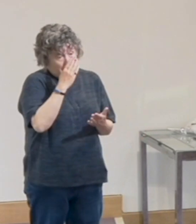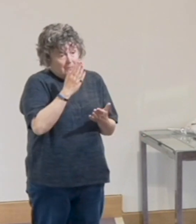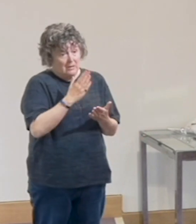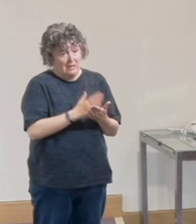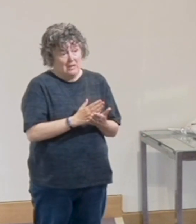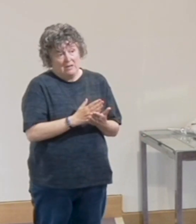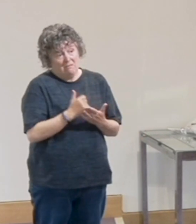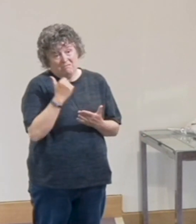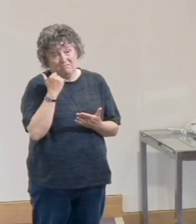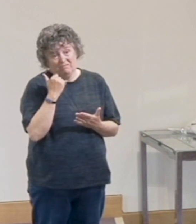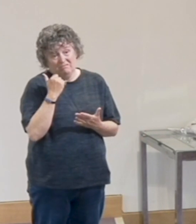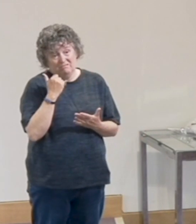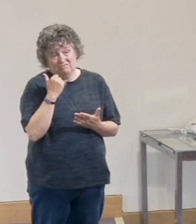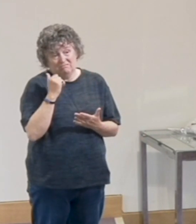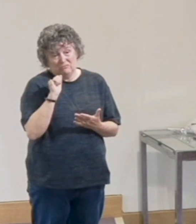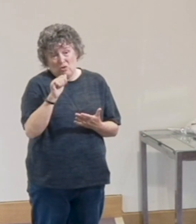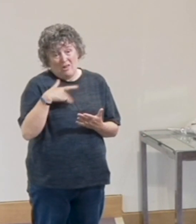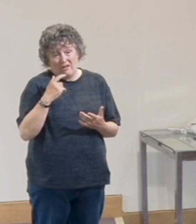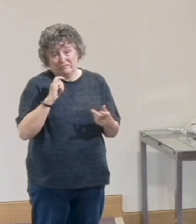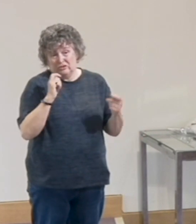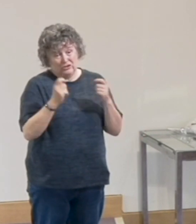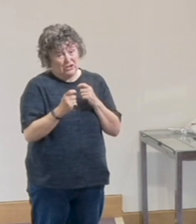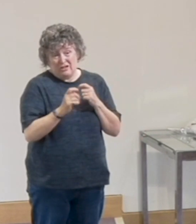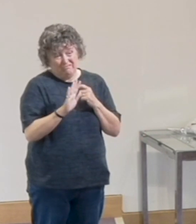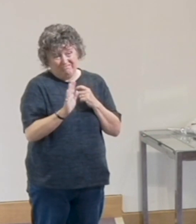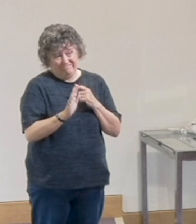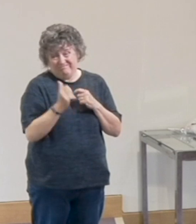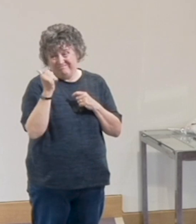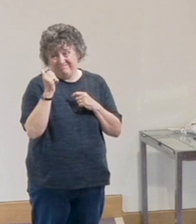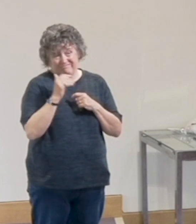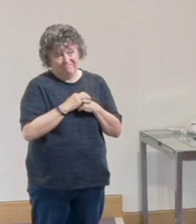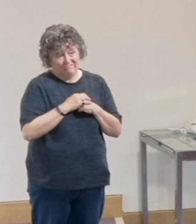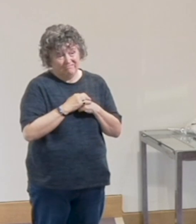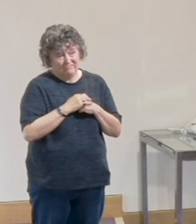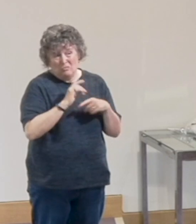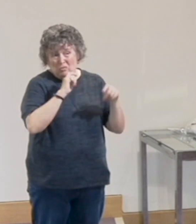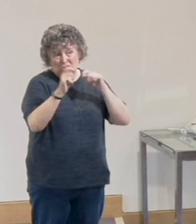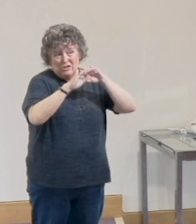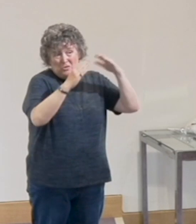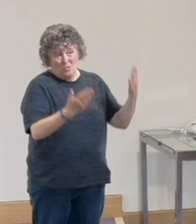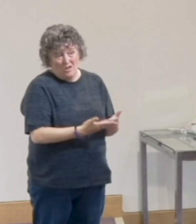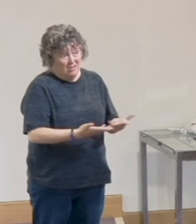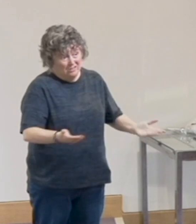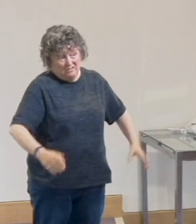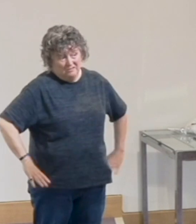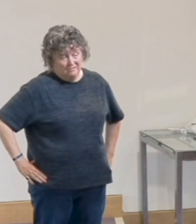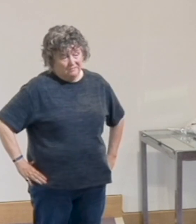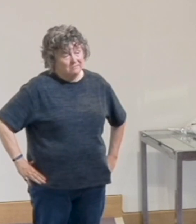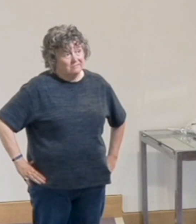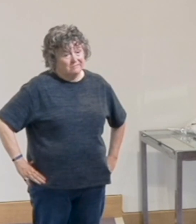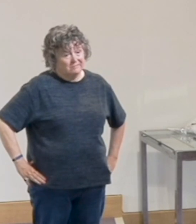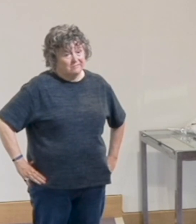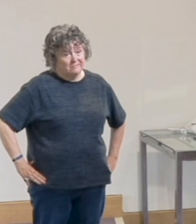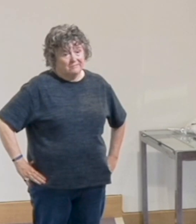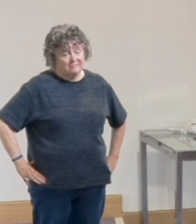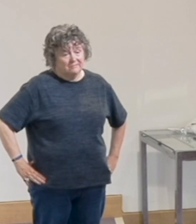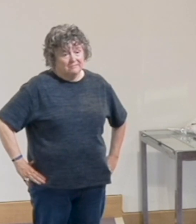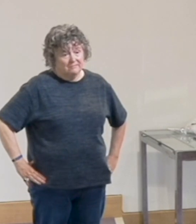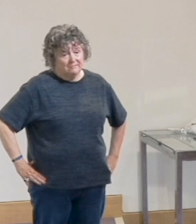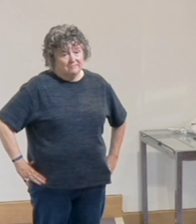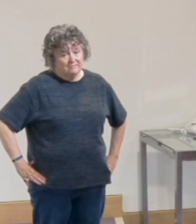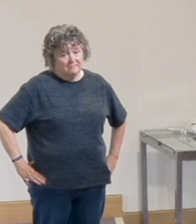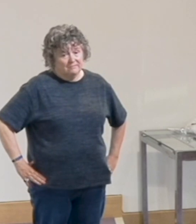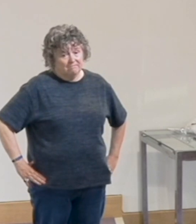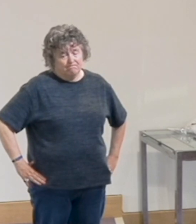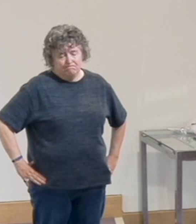won't really make a huge difference in your own life. I certainly don't think they'll make a difference to the lives of people around you. And even more